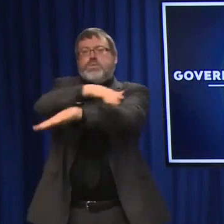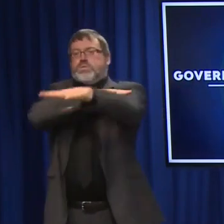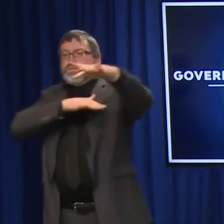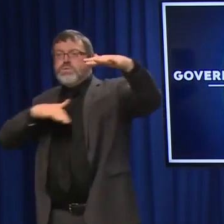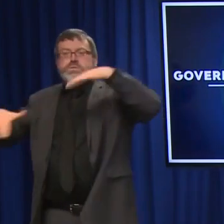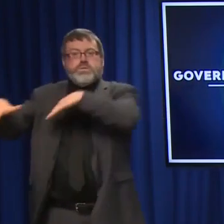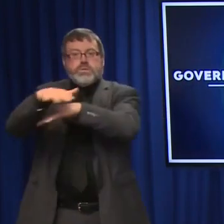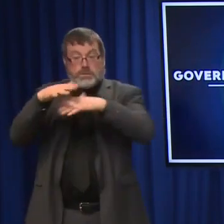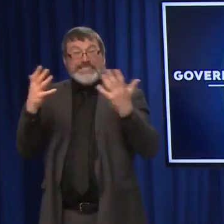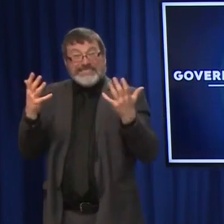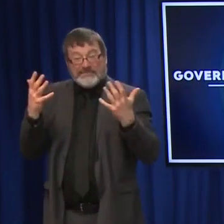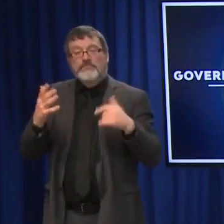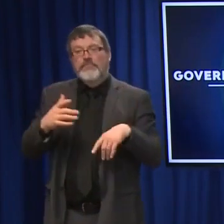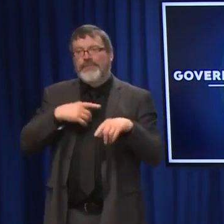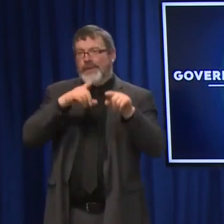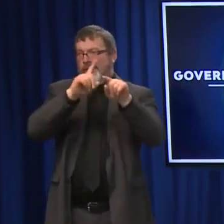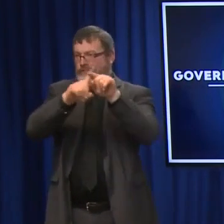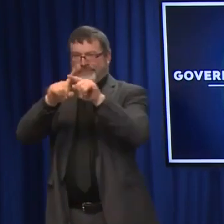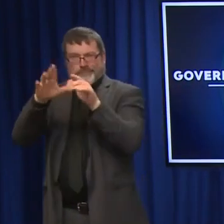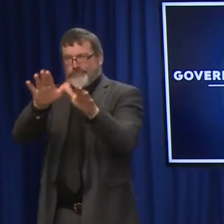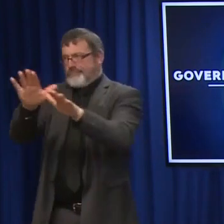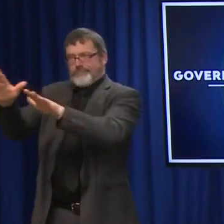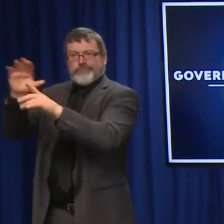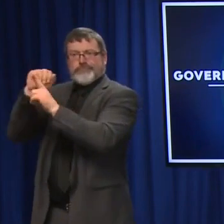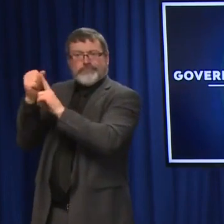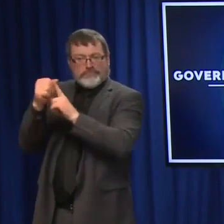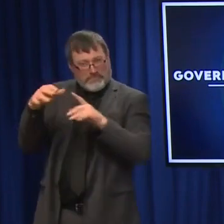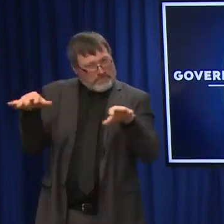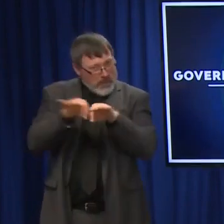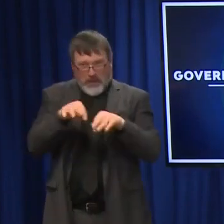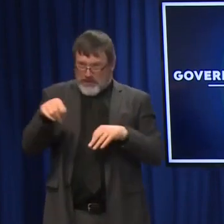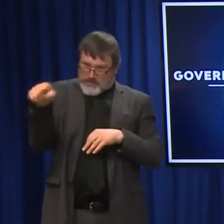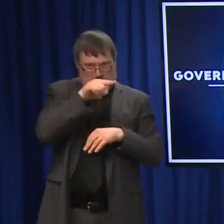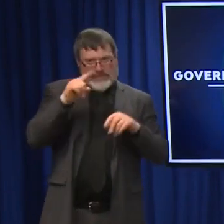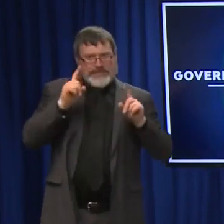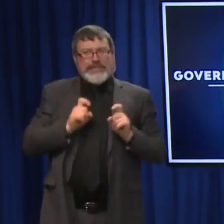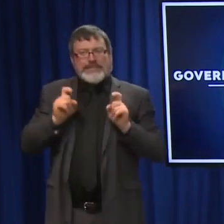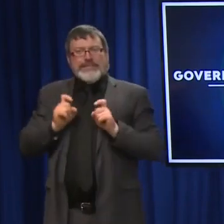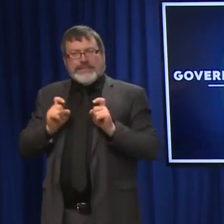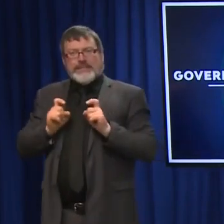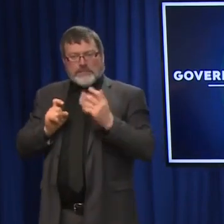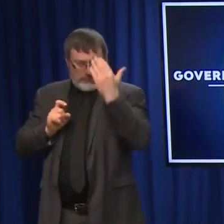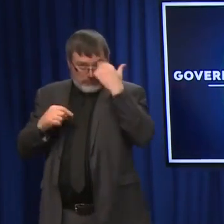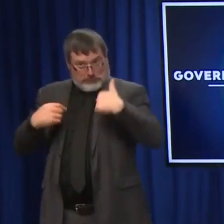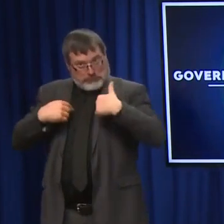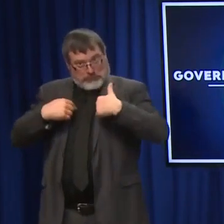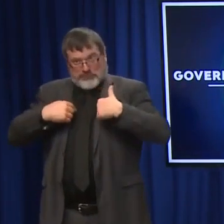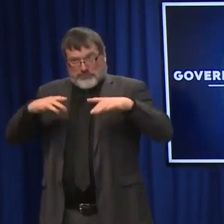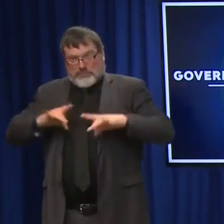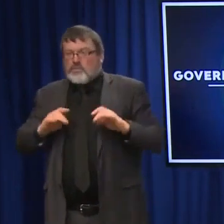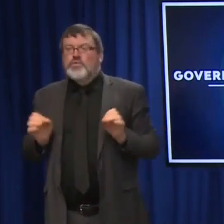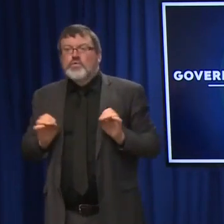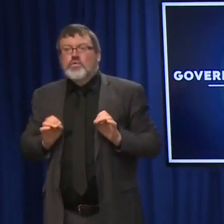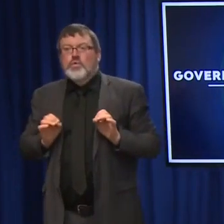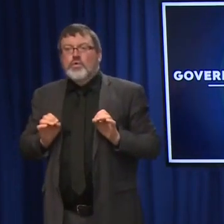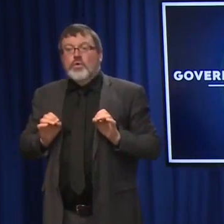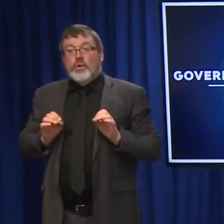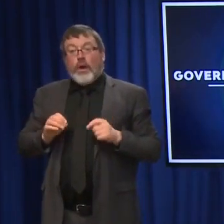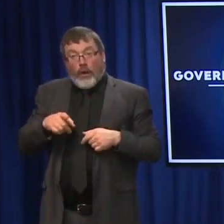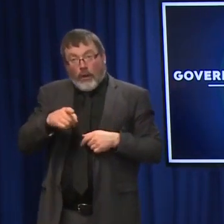testing can be employed as an important mitigation measure, both testing if somebody is symptomatic and staying home,